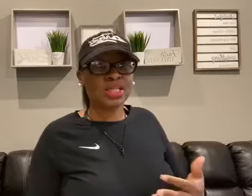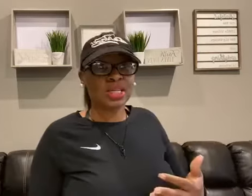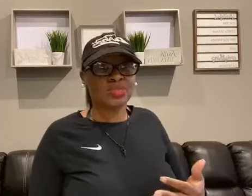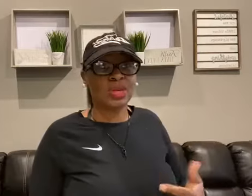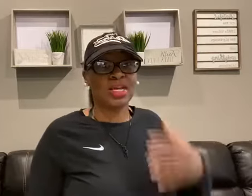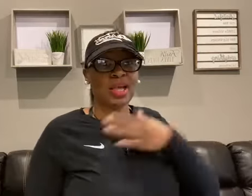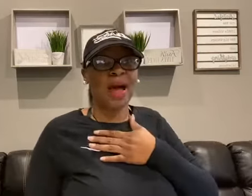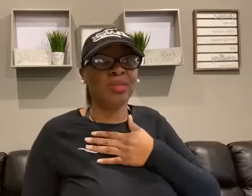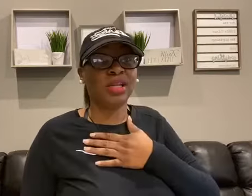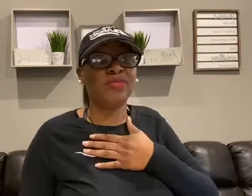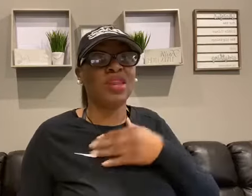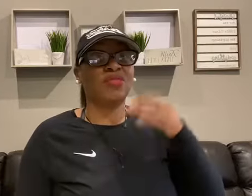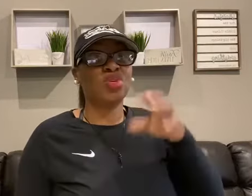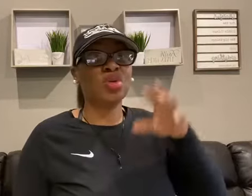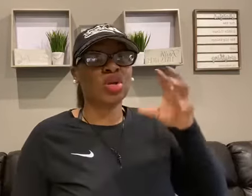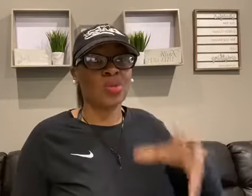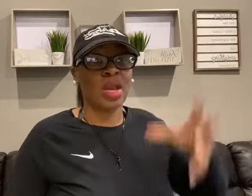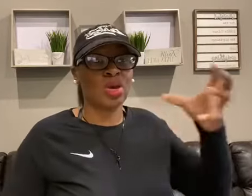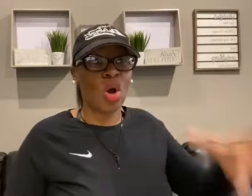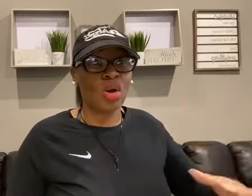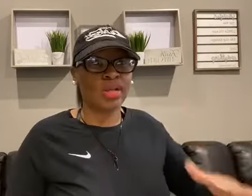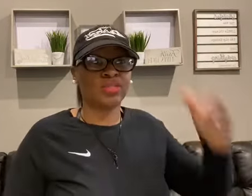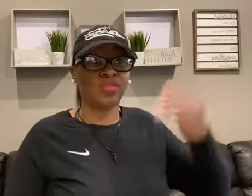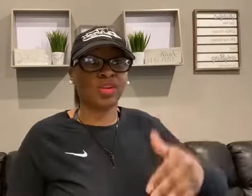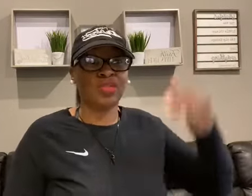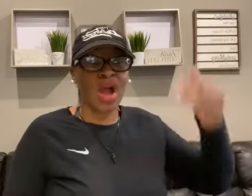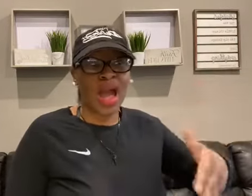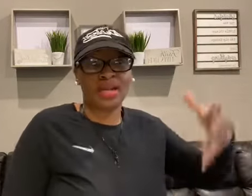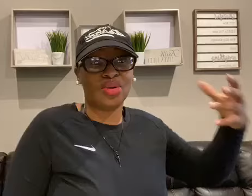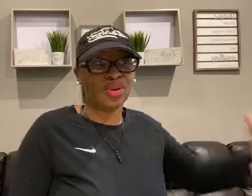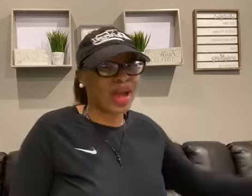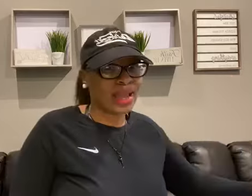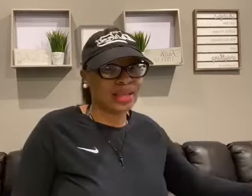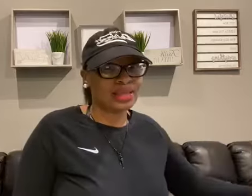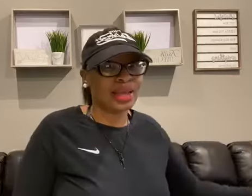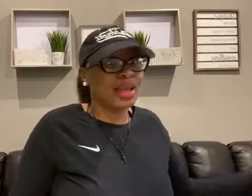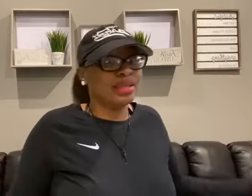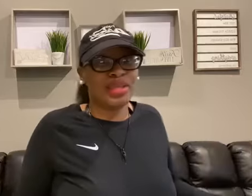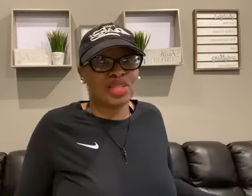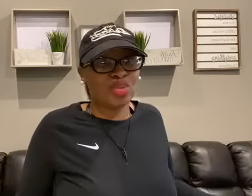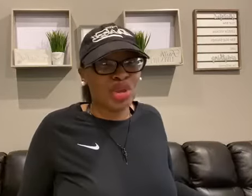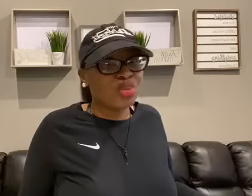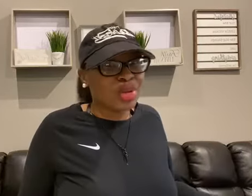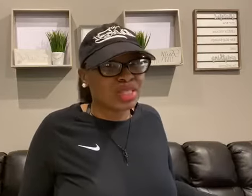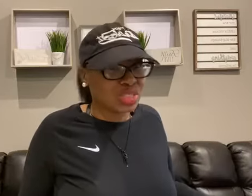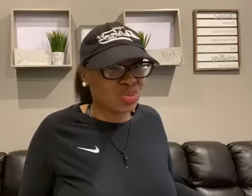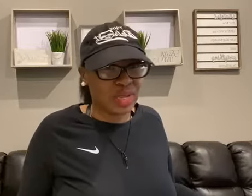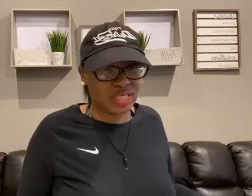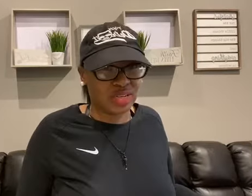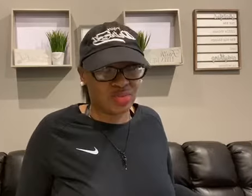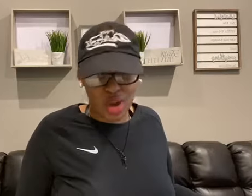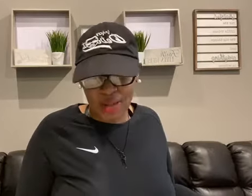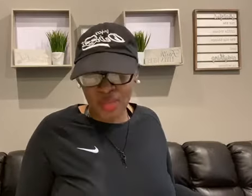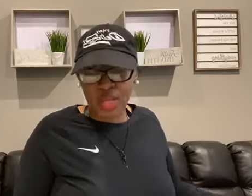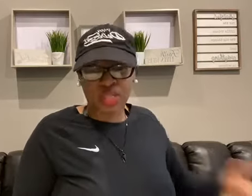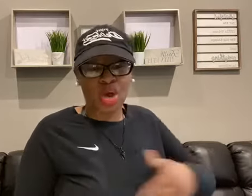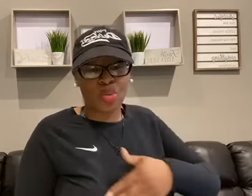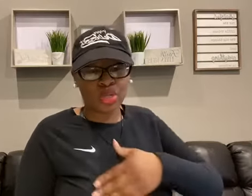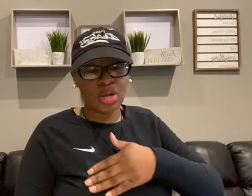reason is because I believe that if you can create an audience full of your ideal clients, then it's a win-win situation, right? So we're